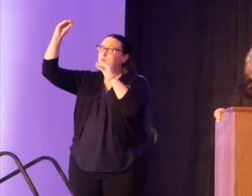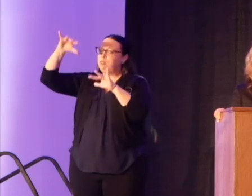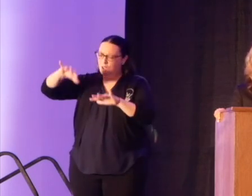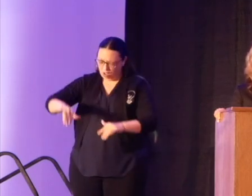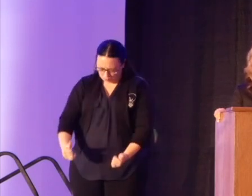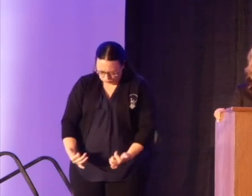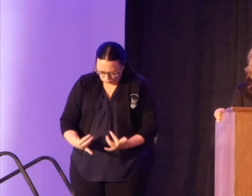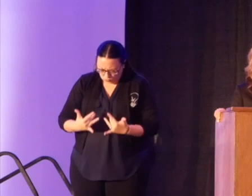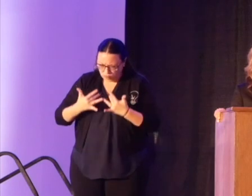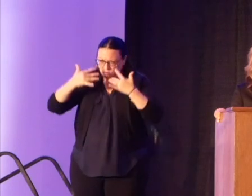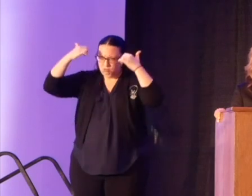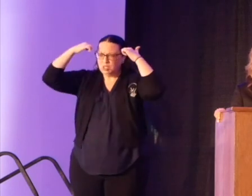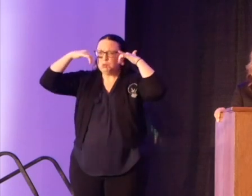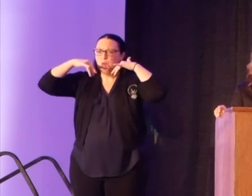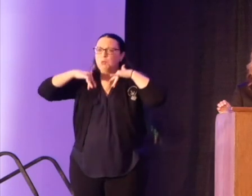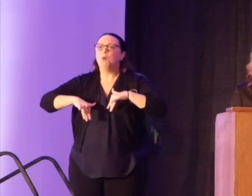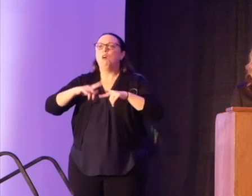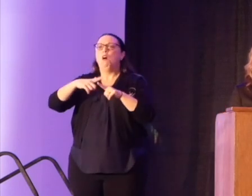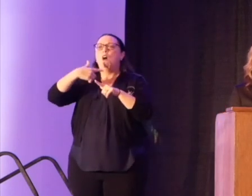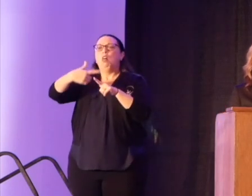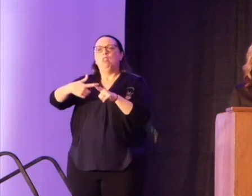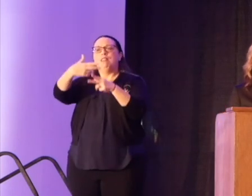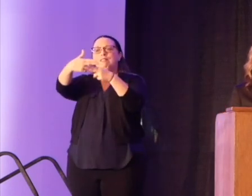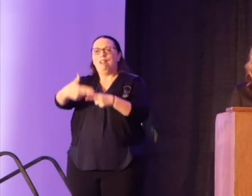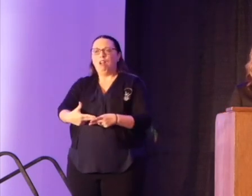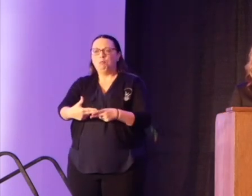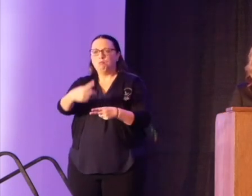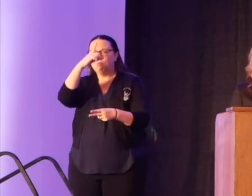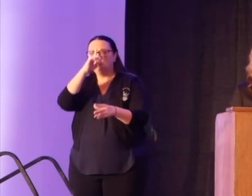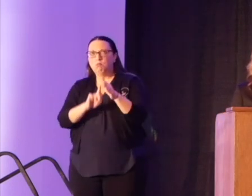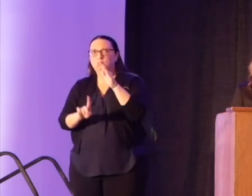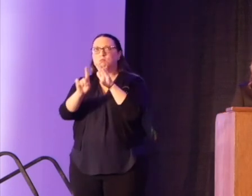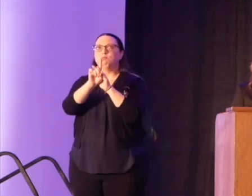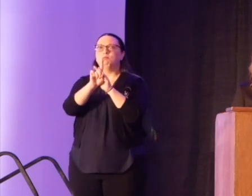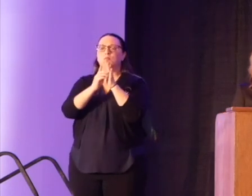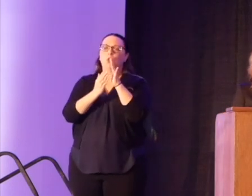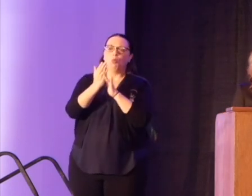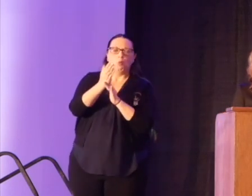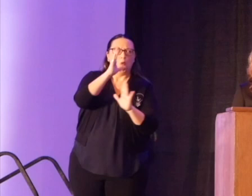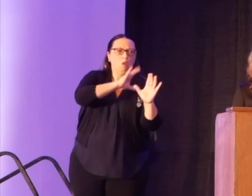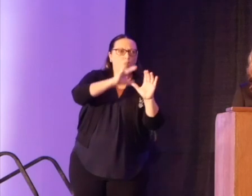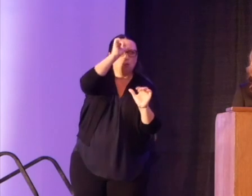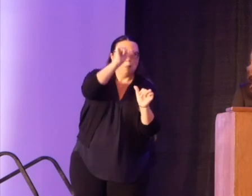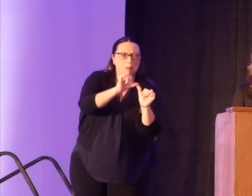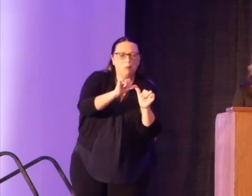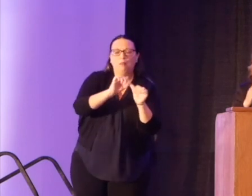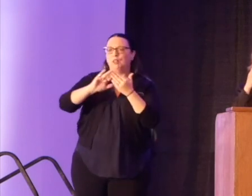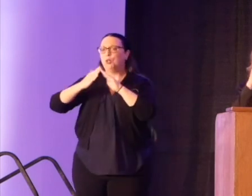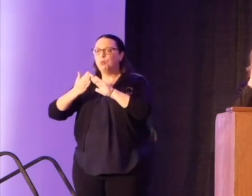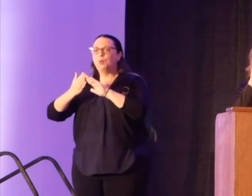came to us in our search for remembering, and they came to us through community members who could not forget.